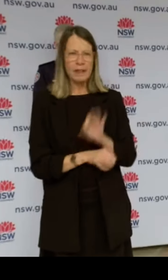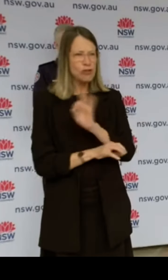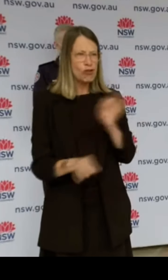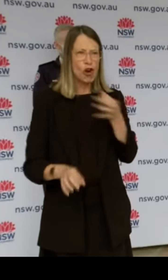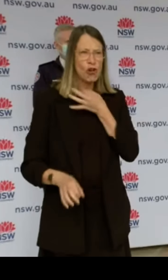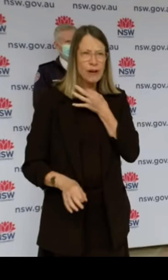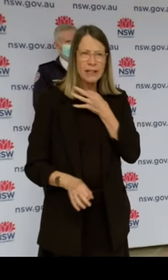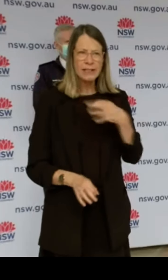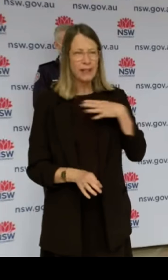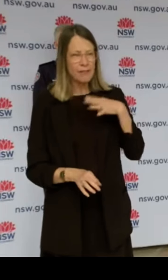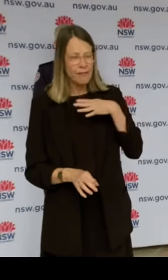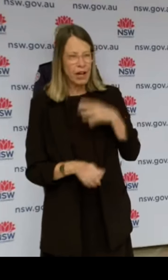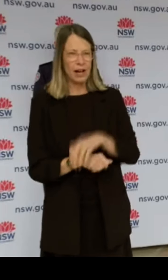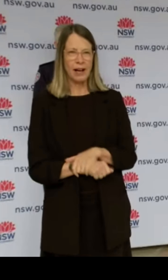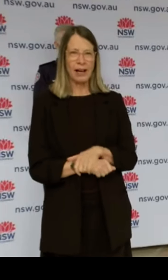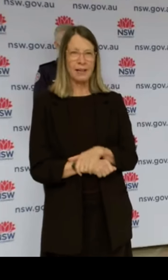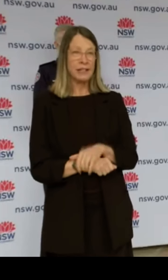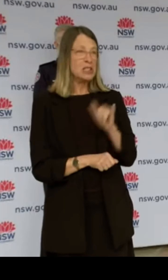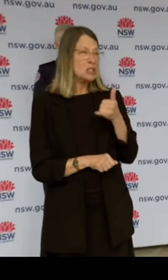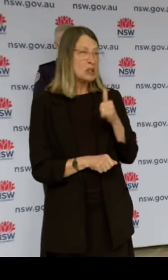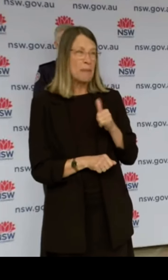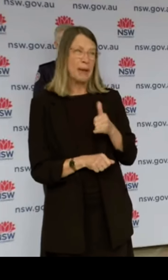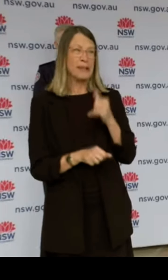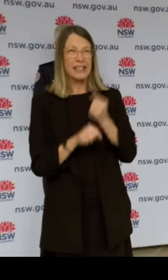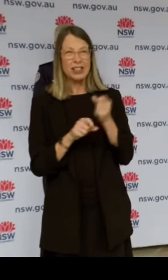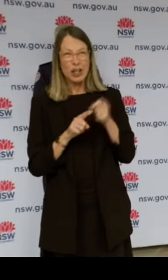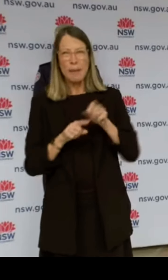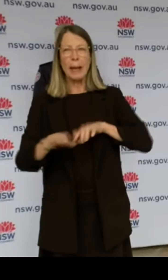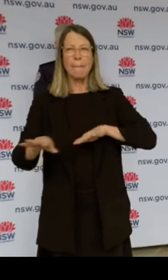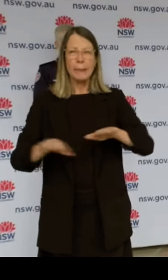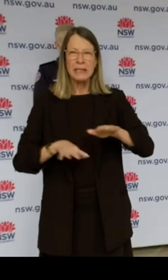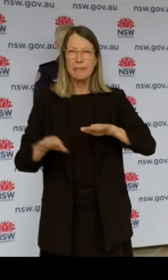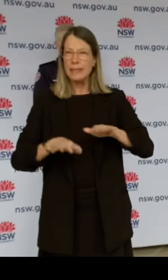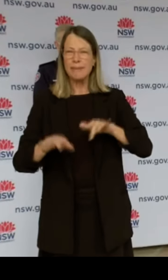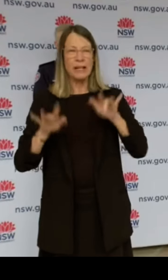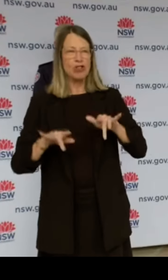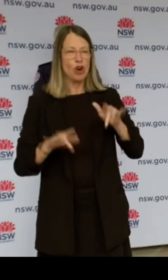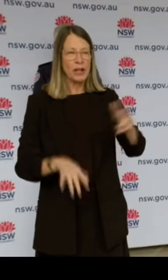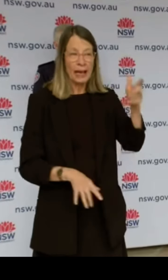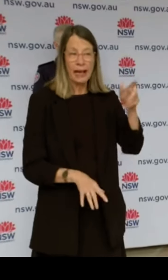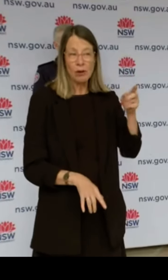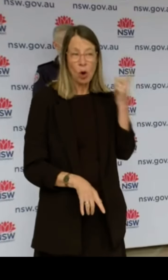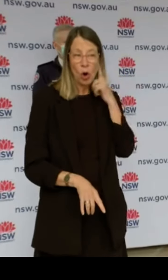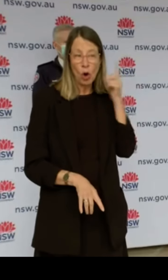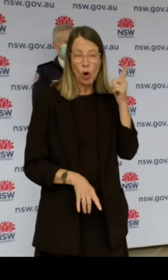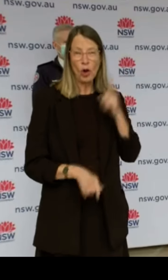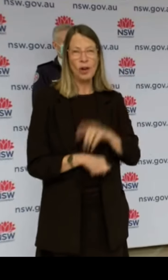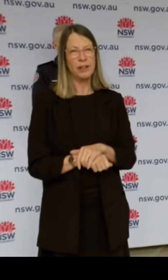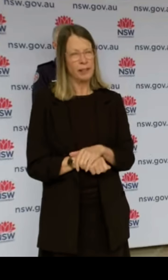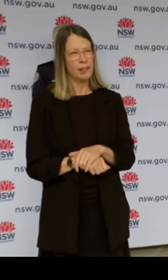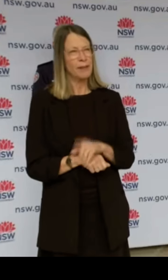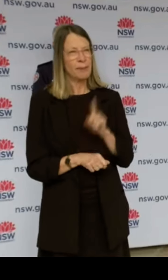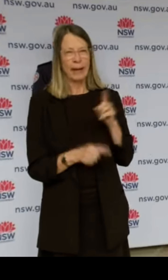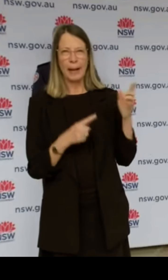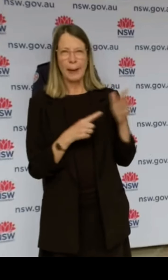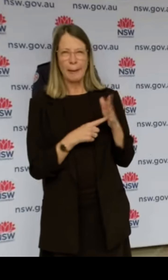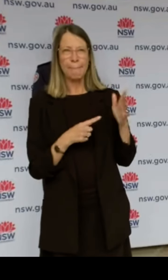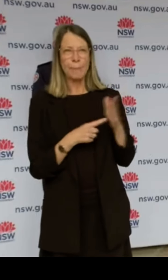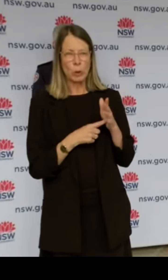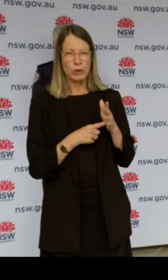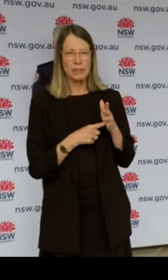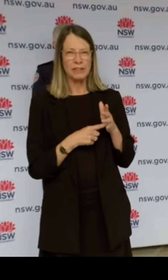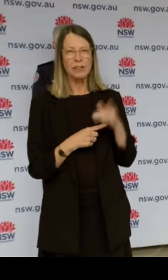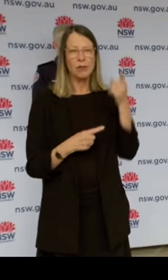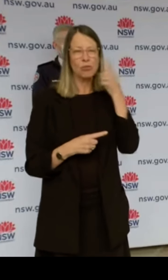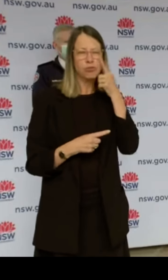and they may or may not have caught up with the latest advice but at the end of the day what I would say too is that to individuals